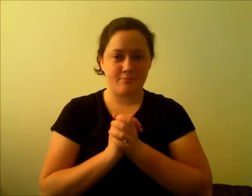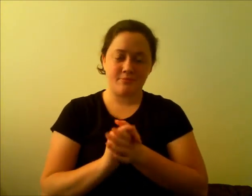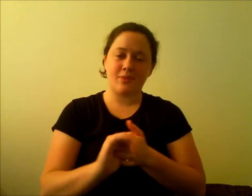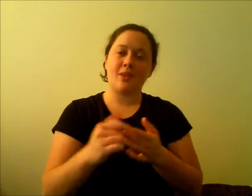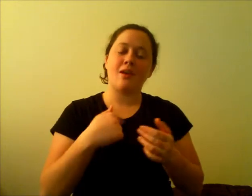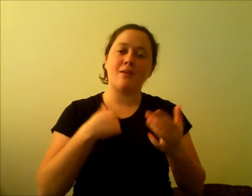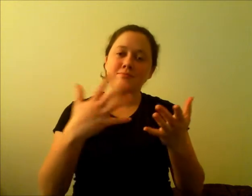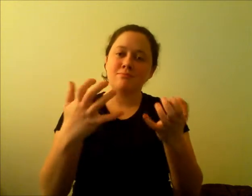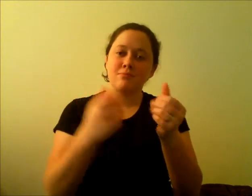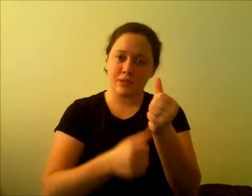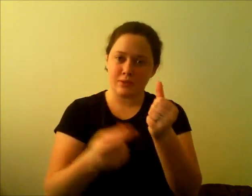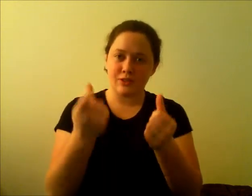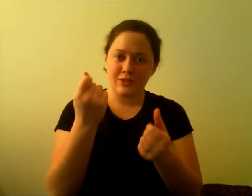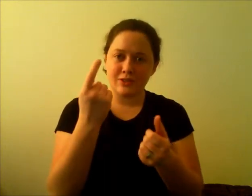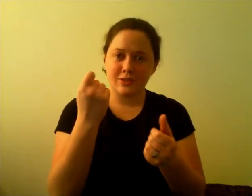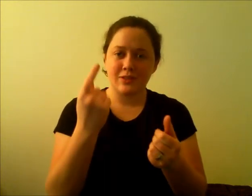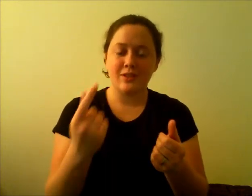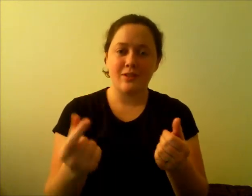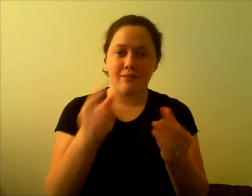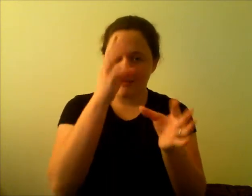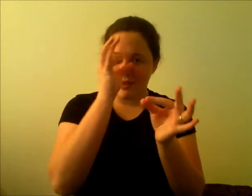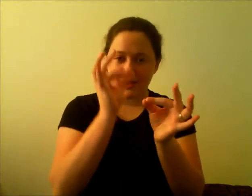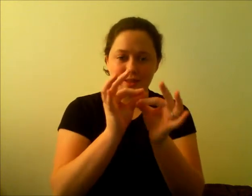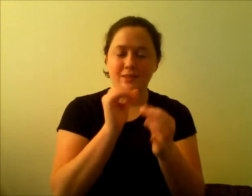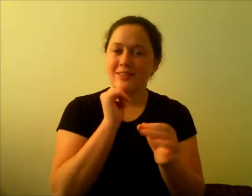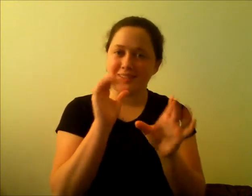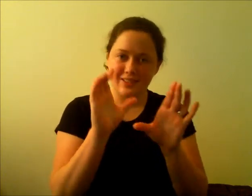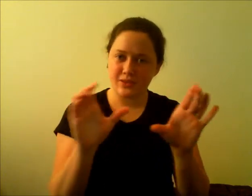That's what faith can do